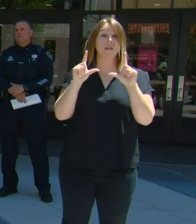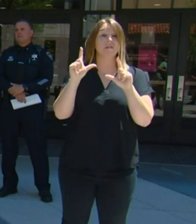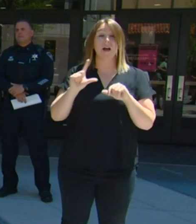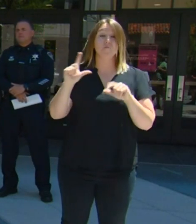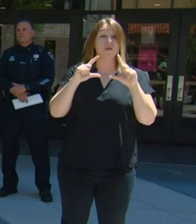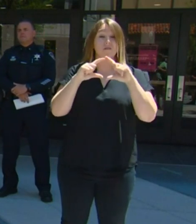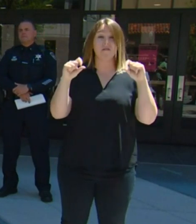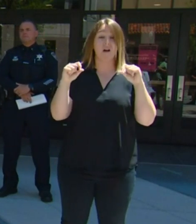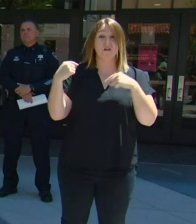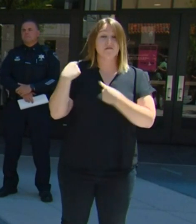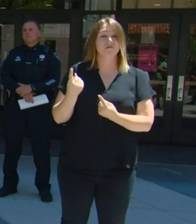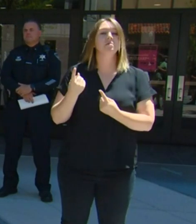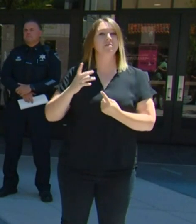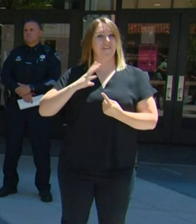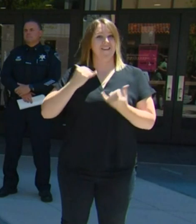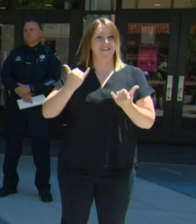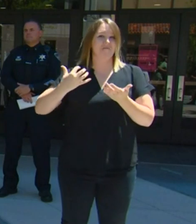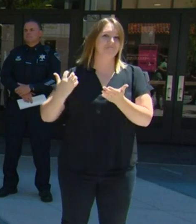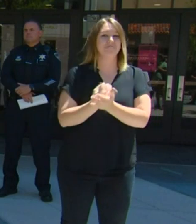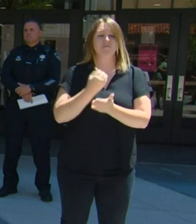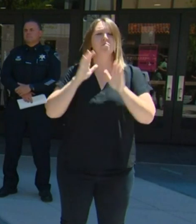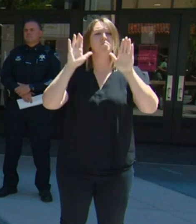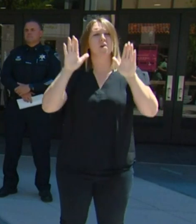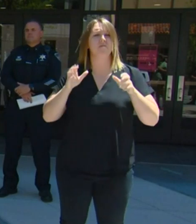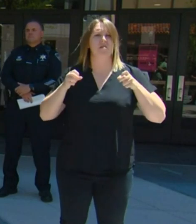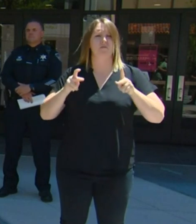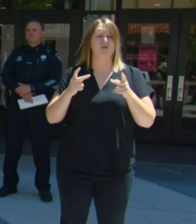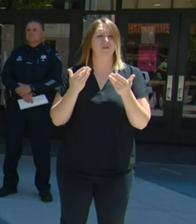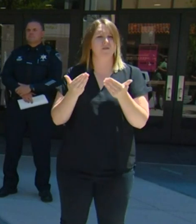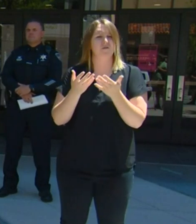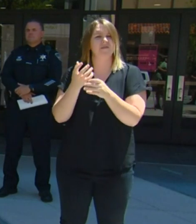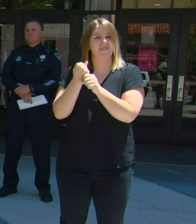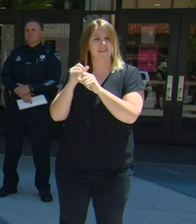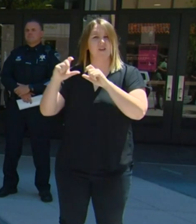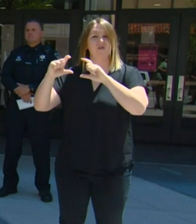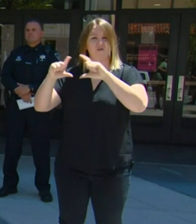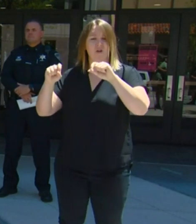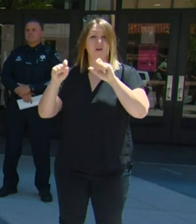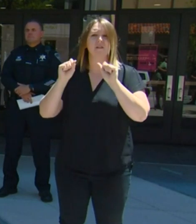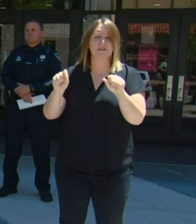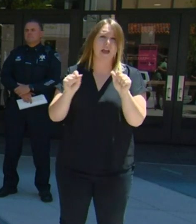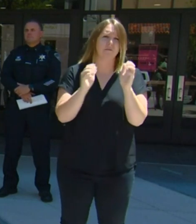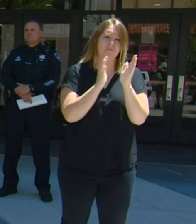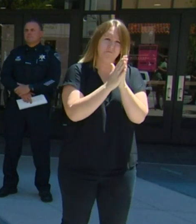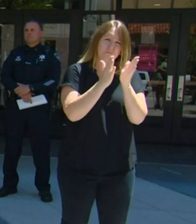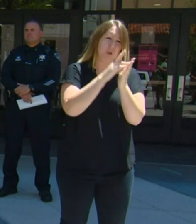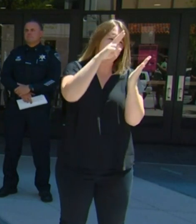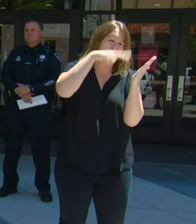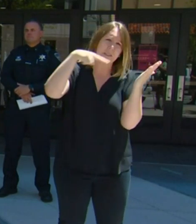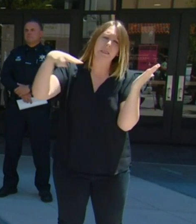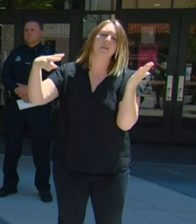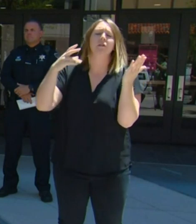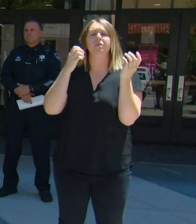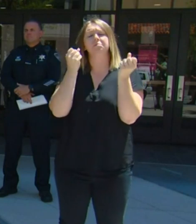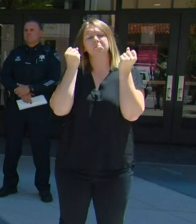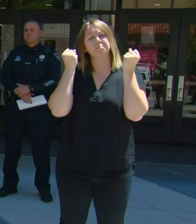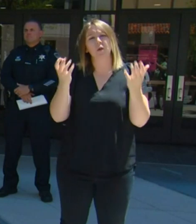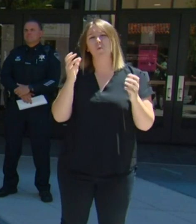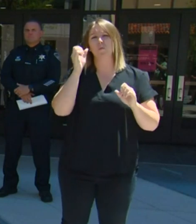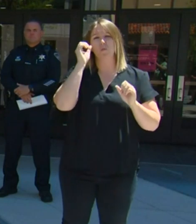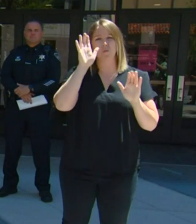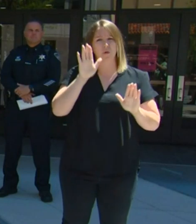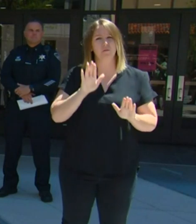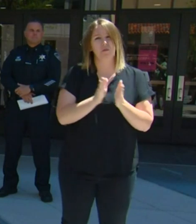And we have a lot of books that can help you learn about the issues of social justice and racial oppression, white supremacy.